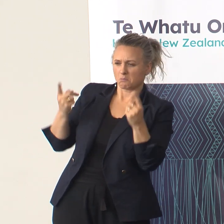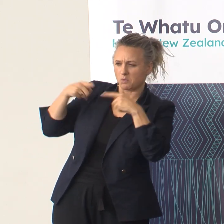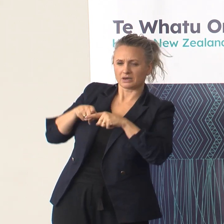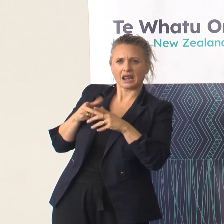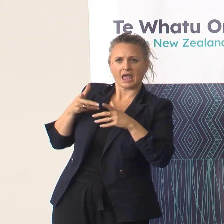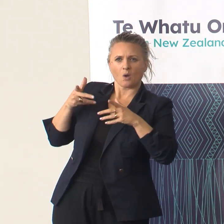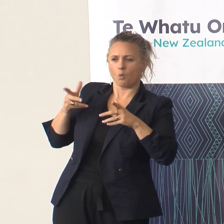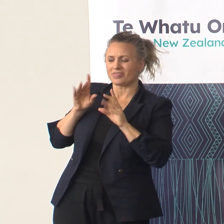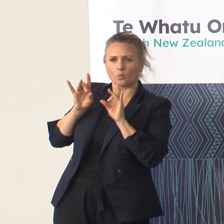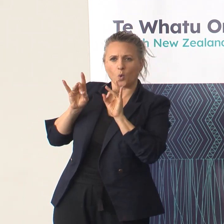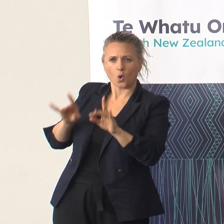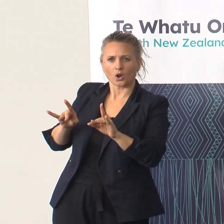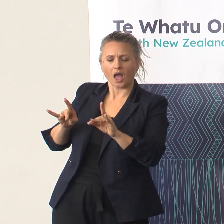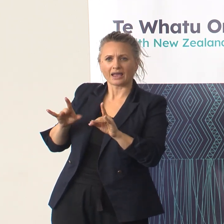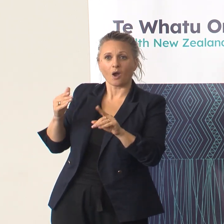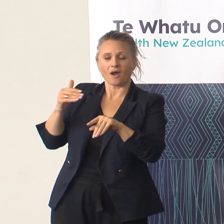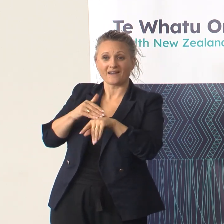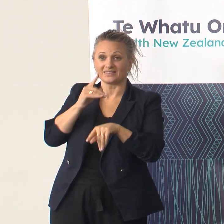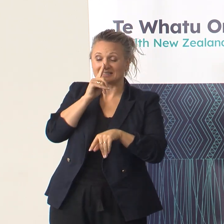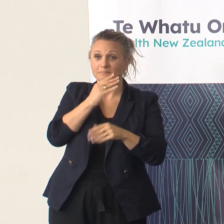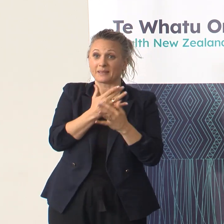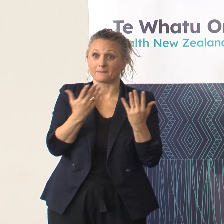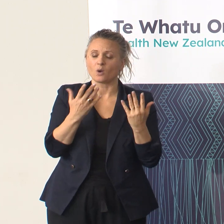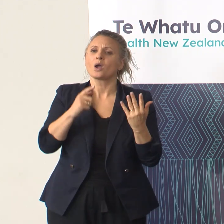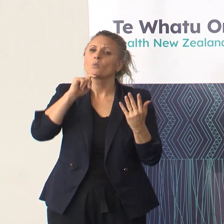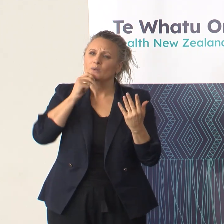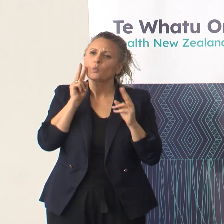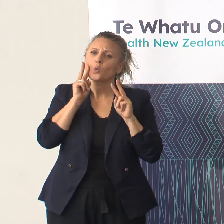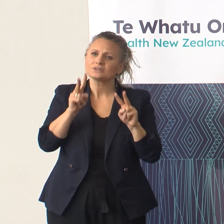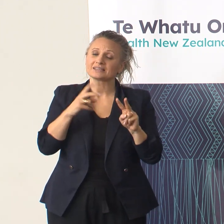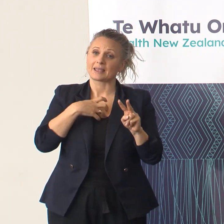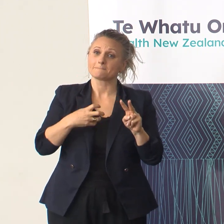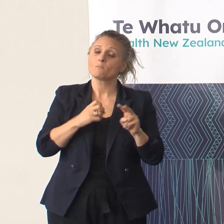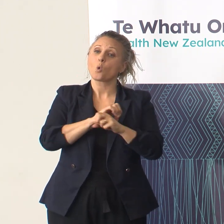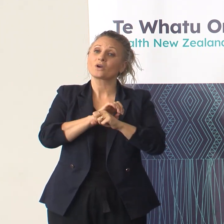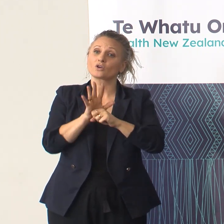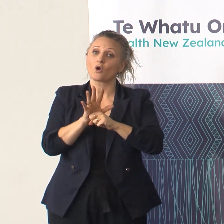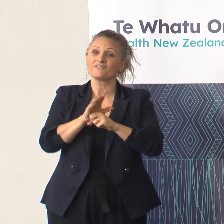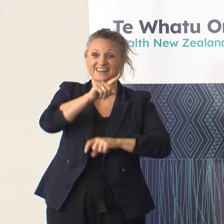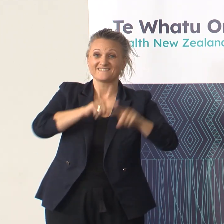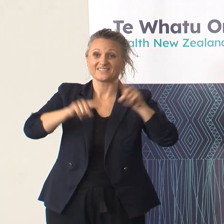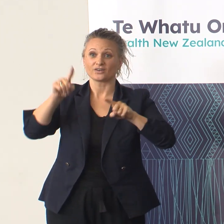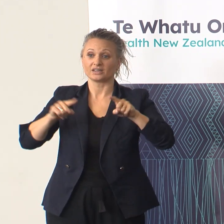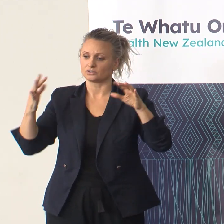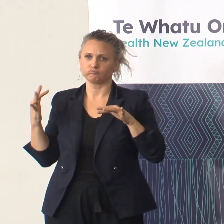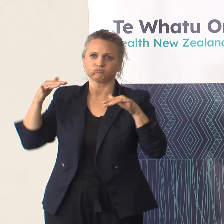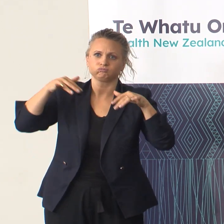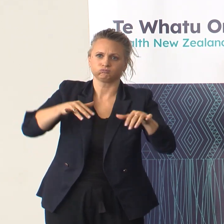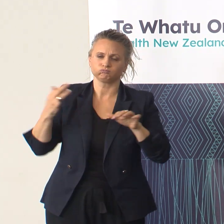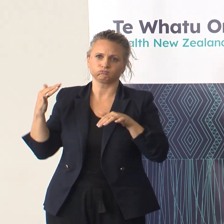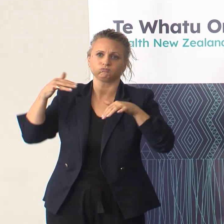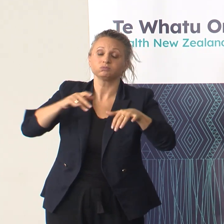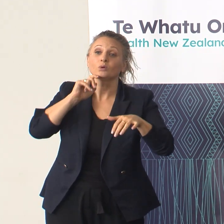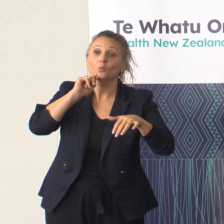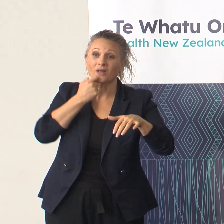we will see continued waves of COVID-19 for some time to come. The questions which, of course, the modellers desperately